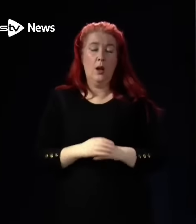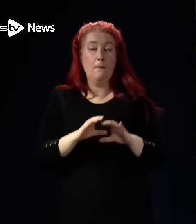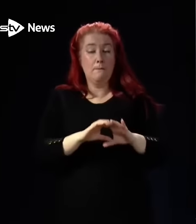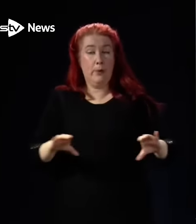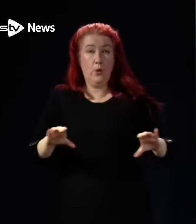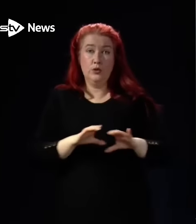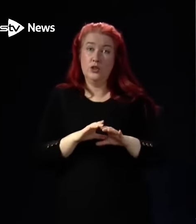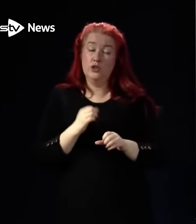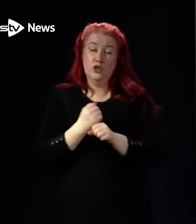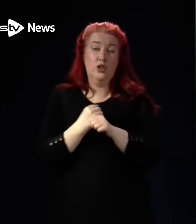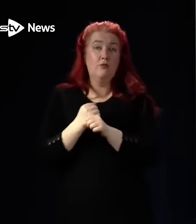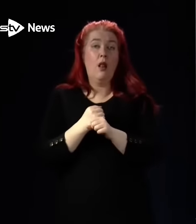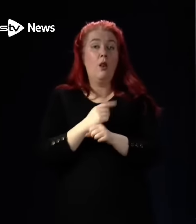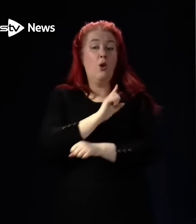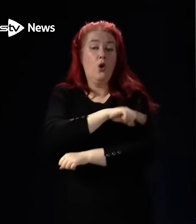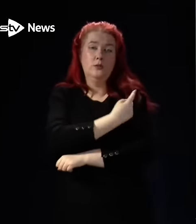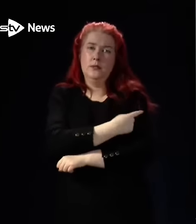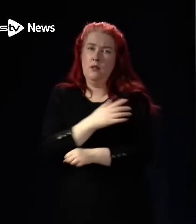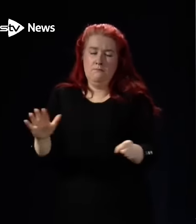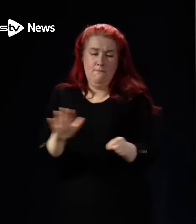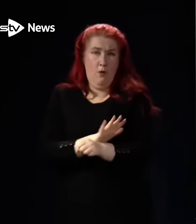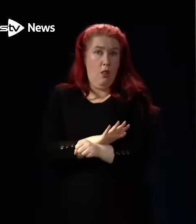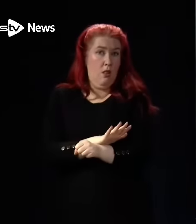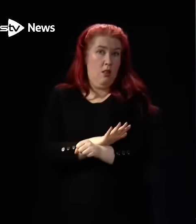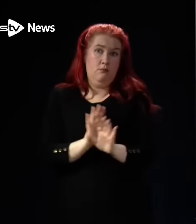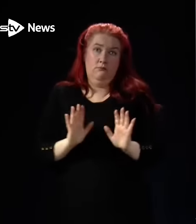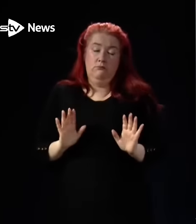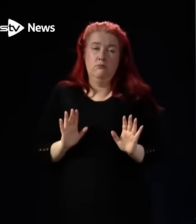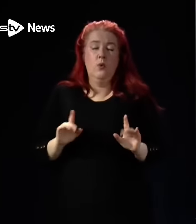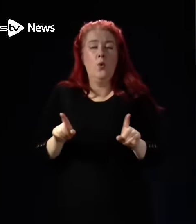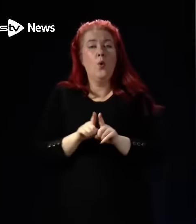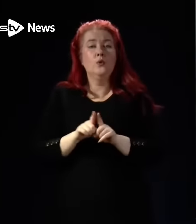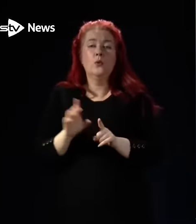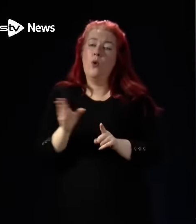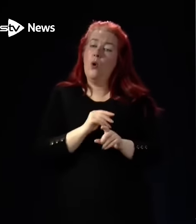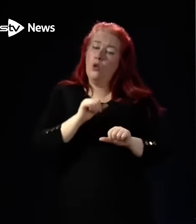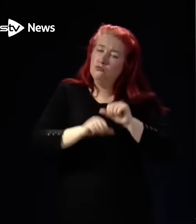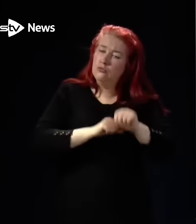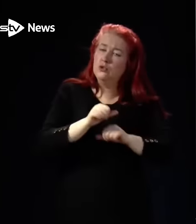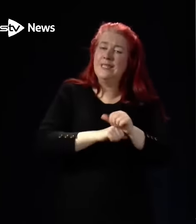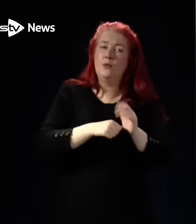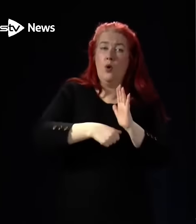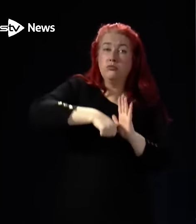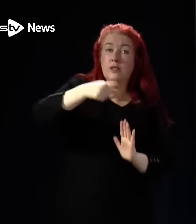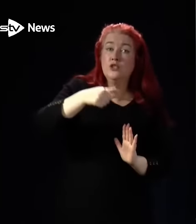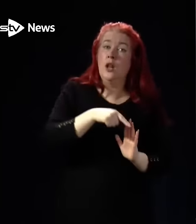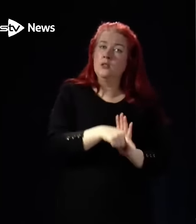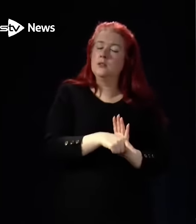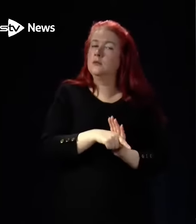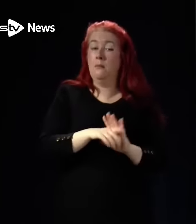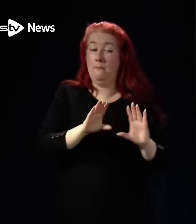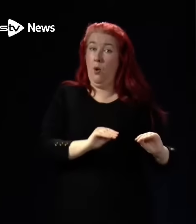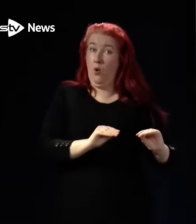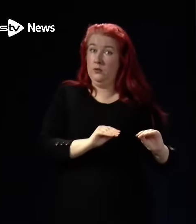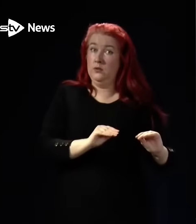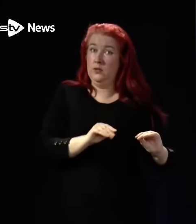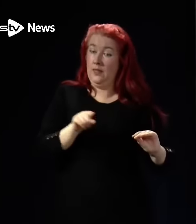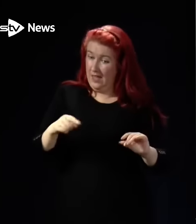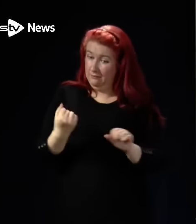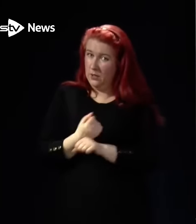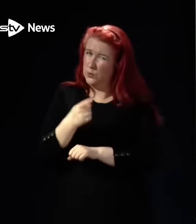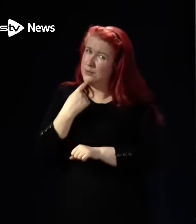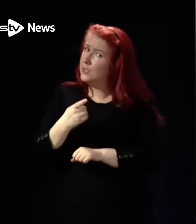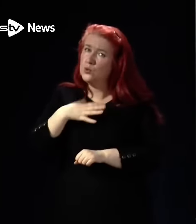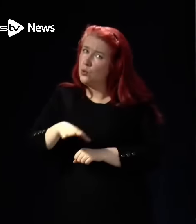at capacity, and they've also paused all routine operations. They've done that. You've said you don't want hospitals to do that, but